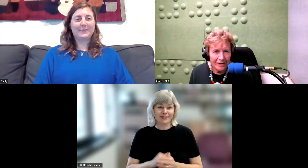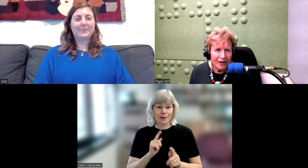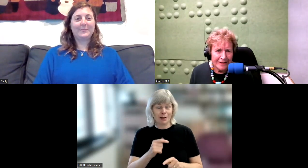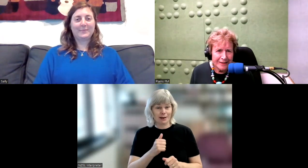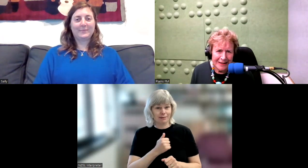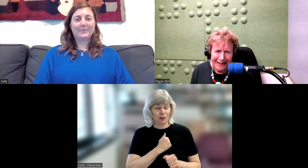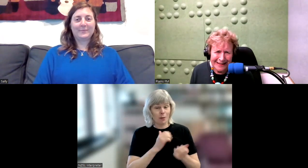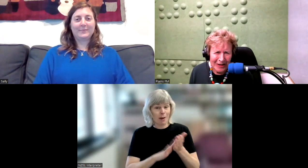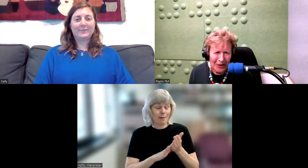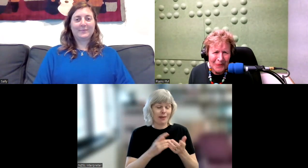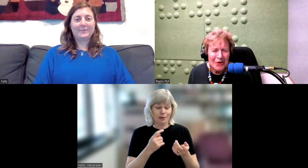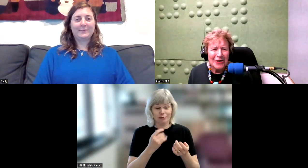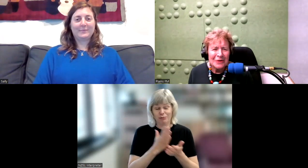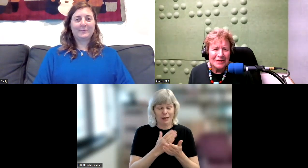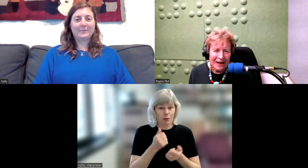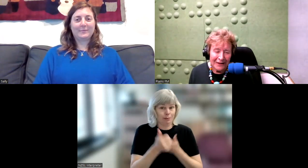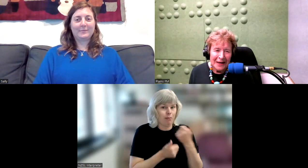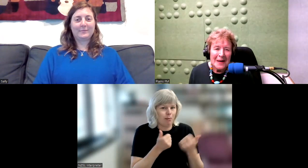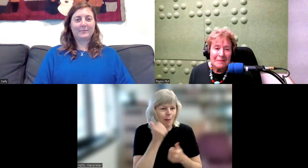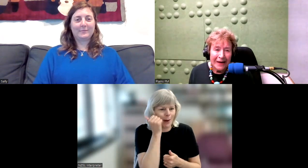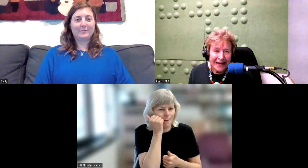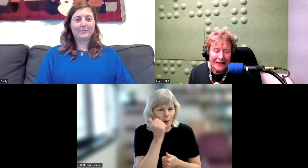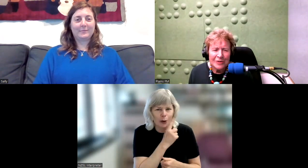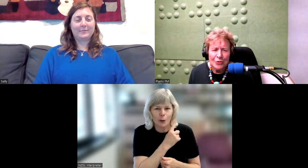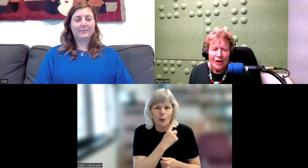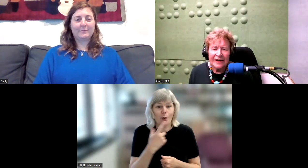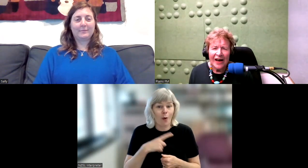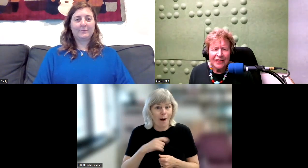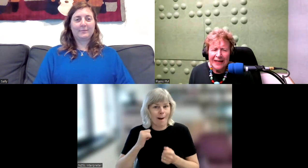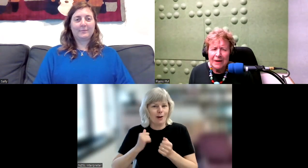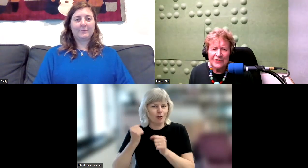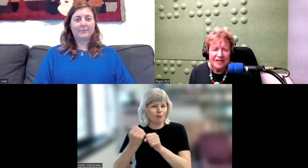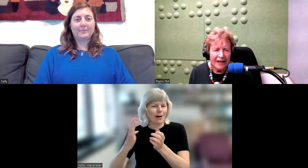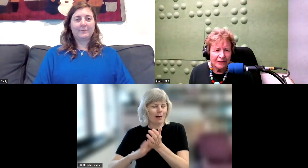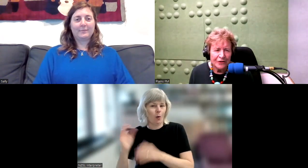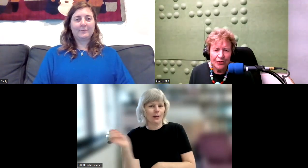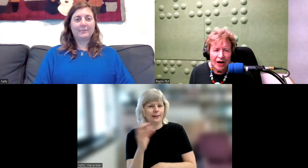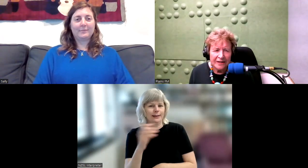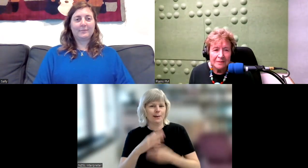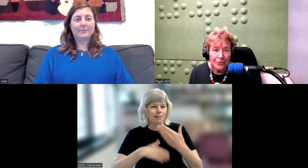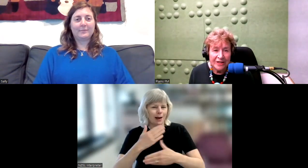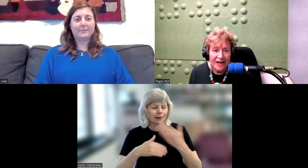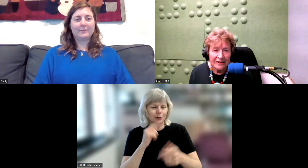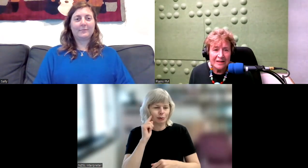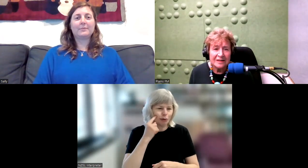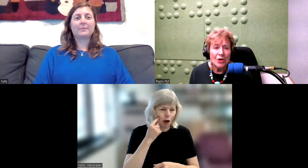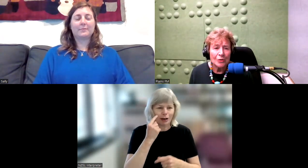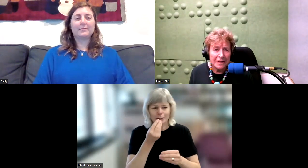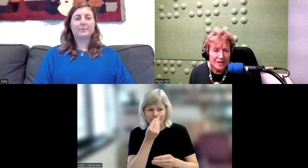lollies and things. So it was lovely. And my dad was more like, I think he might have stayed a few nights in boy's house because he told me the